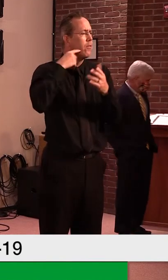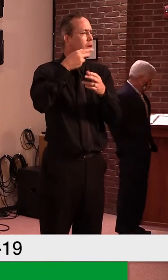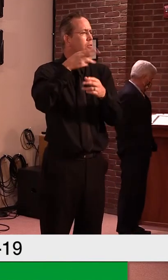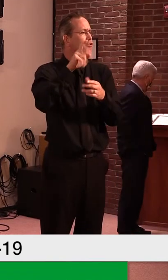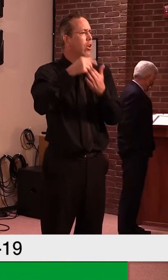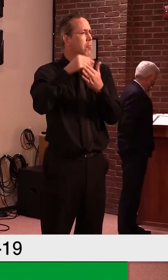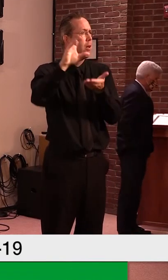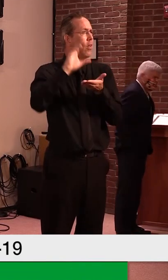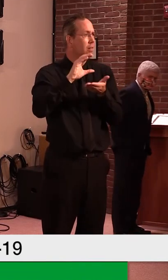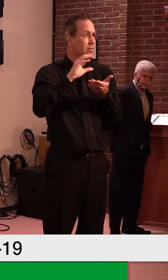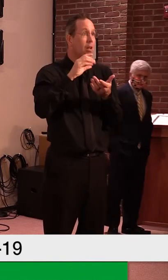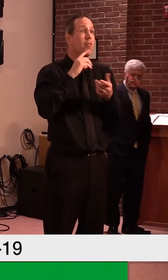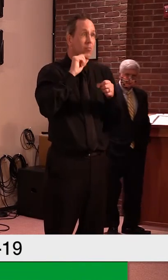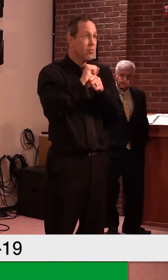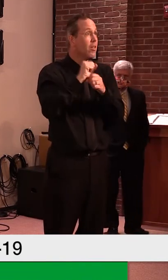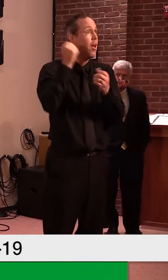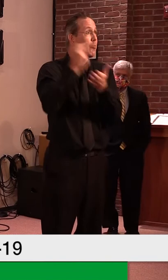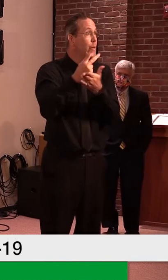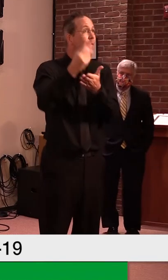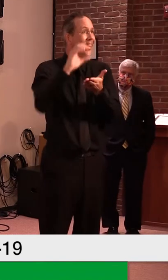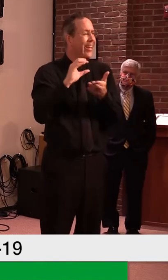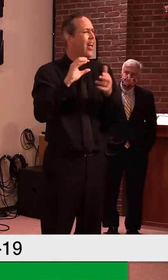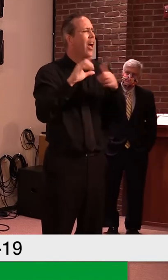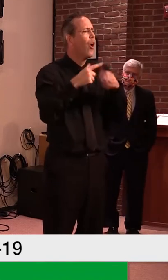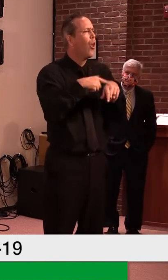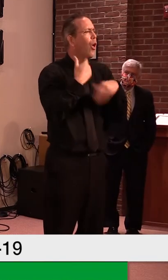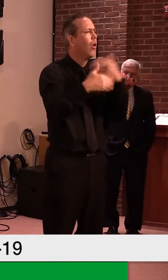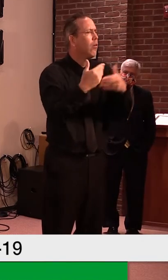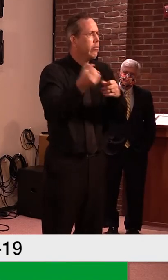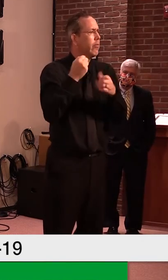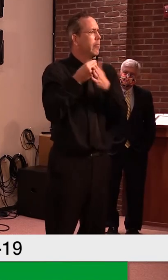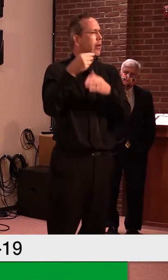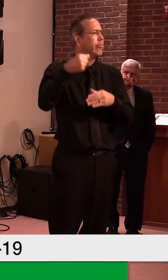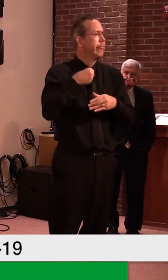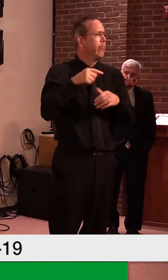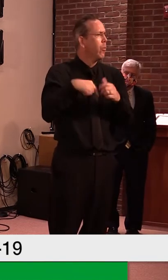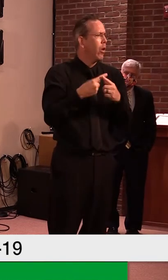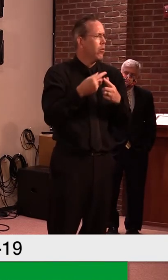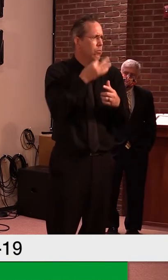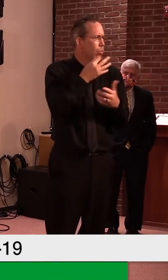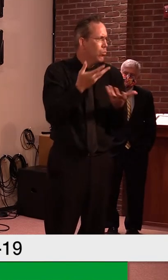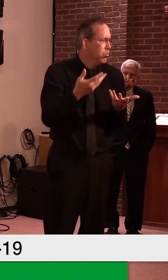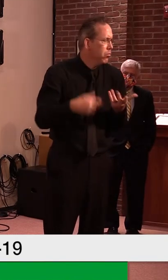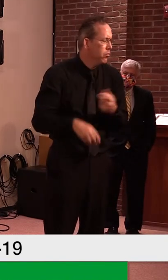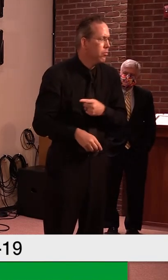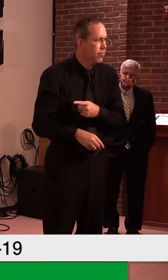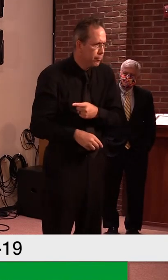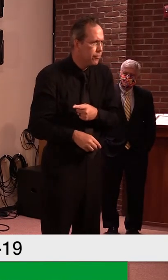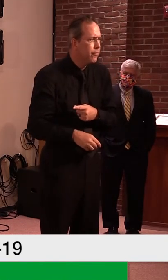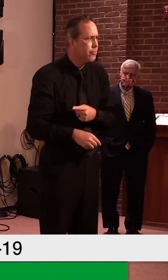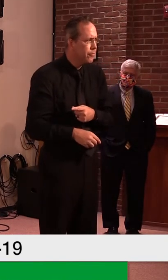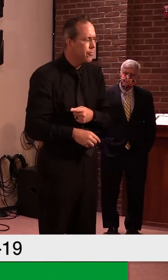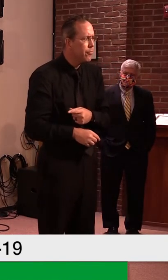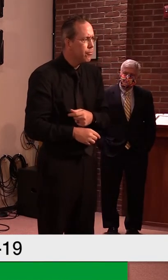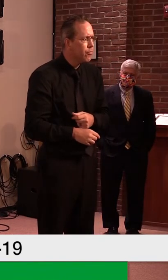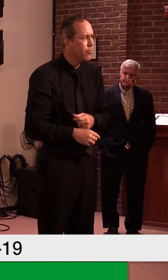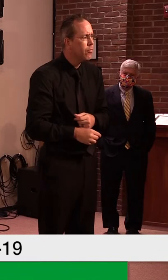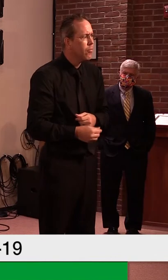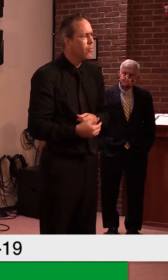I think we have commissioner Goldstein on as well. sorry. If, uh, secretary Curley may not be on the call. to hear me?